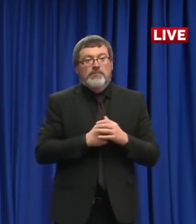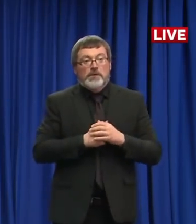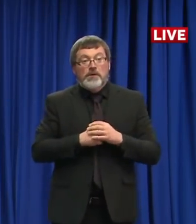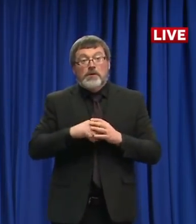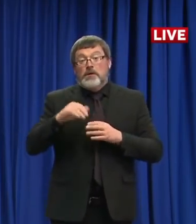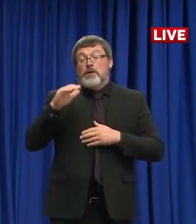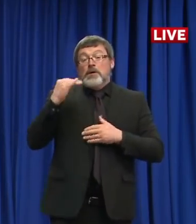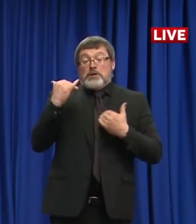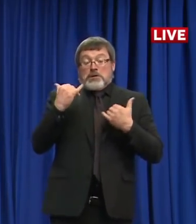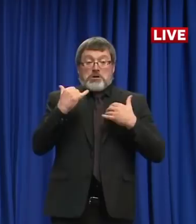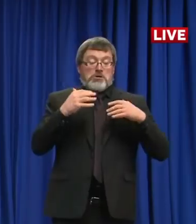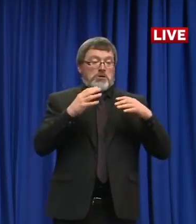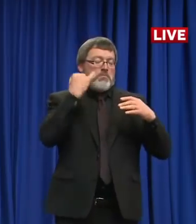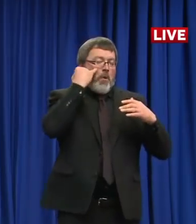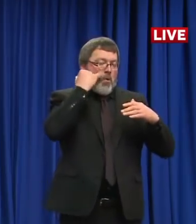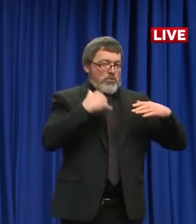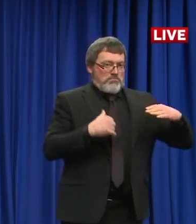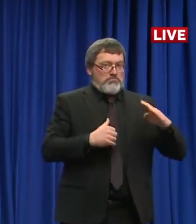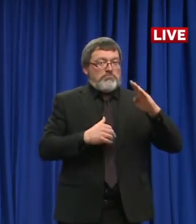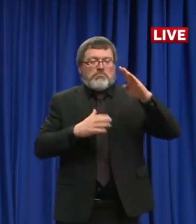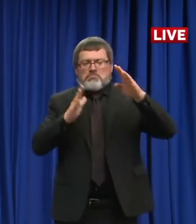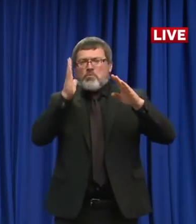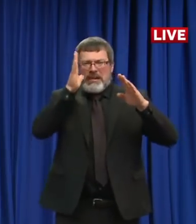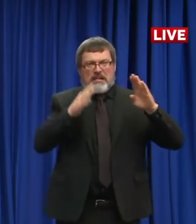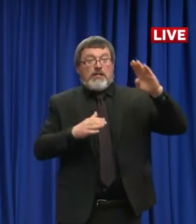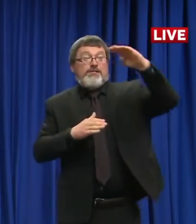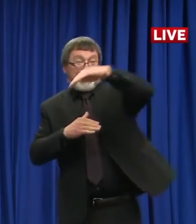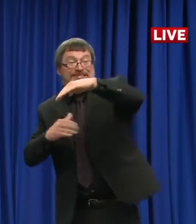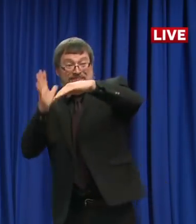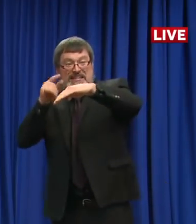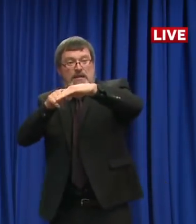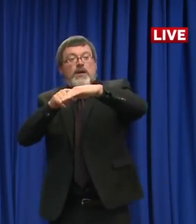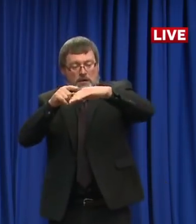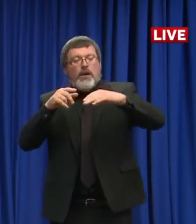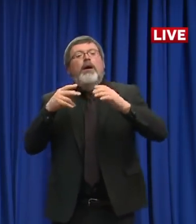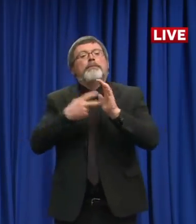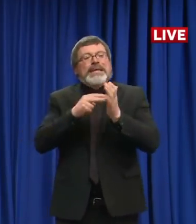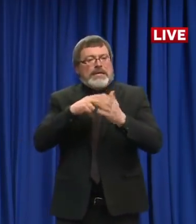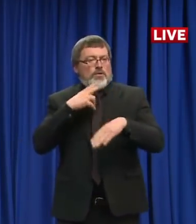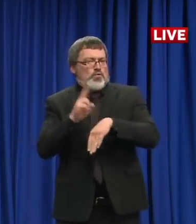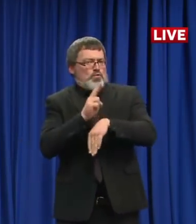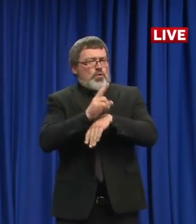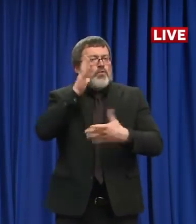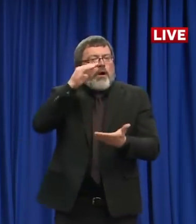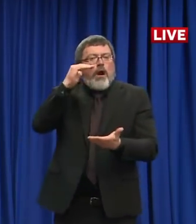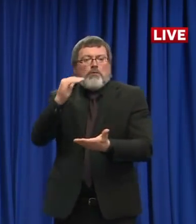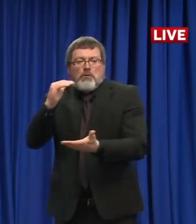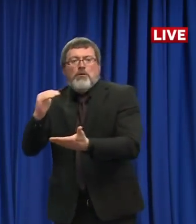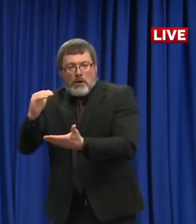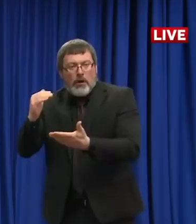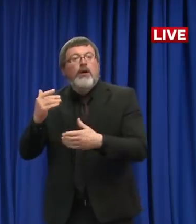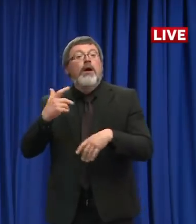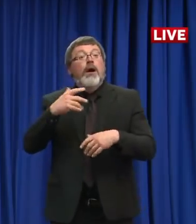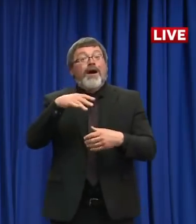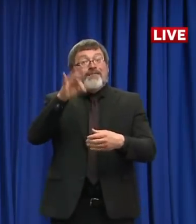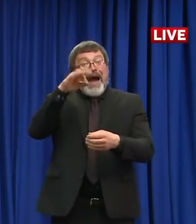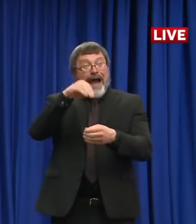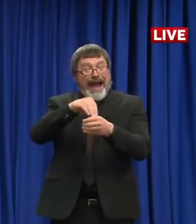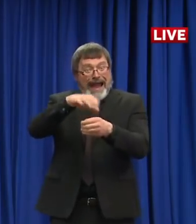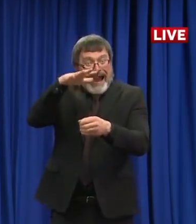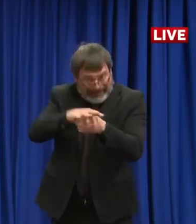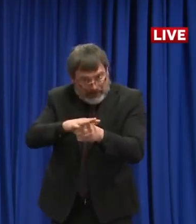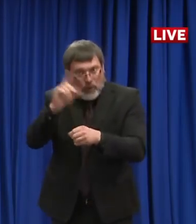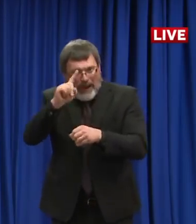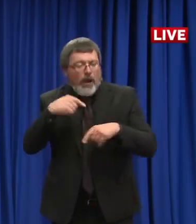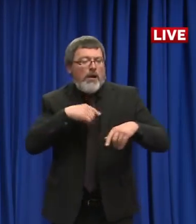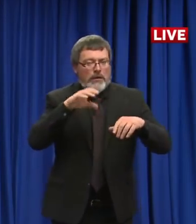decreasing case counts and being able to respond more effectively to clusters of infections. Let me give you some brief